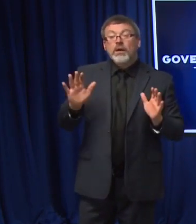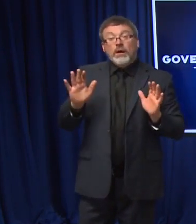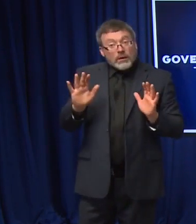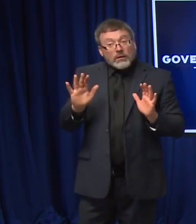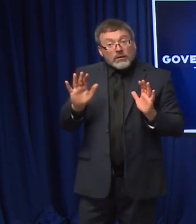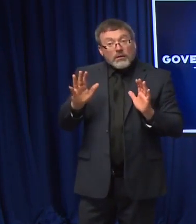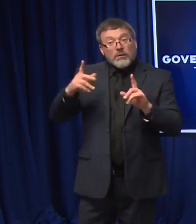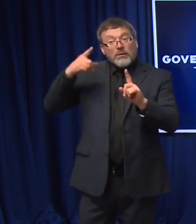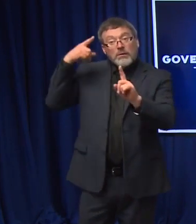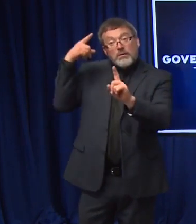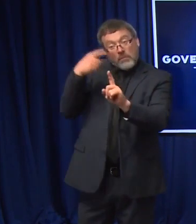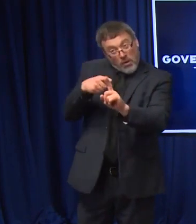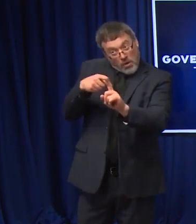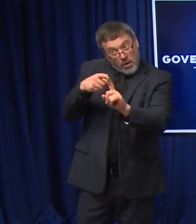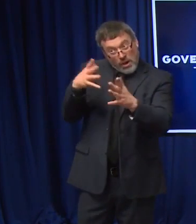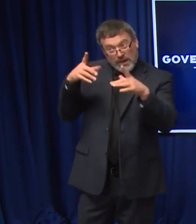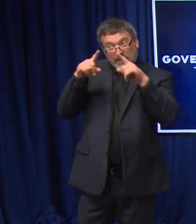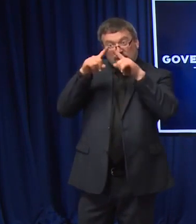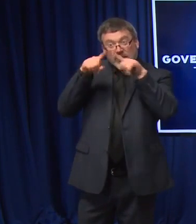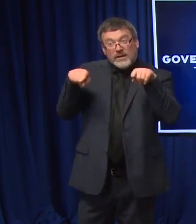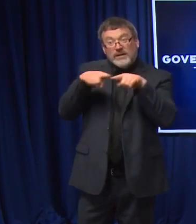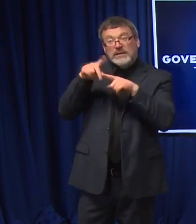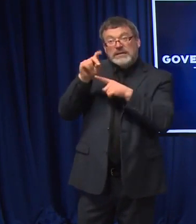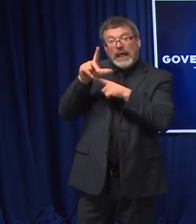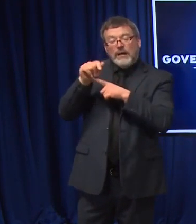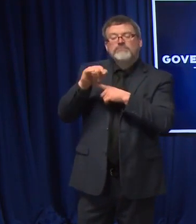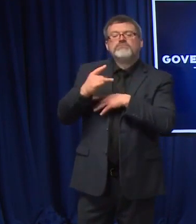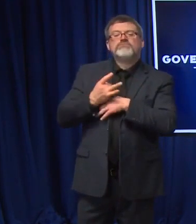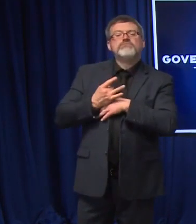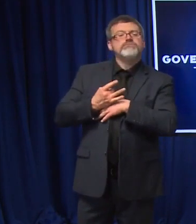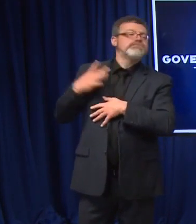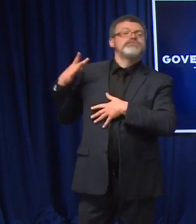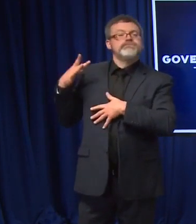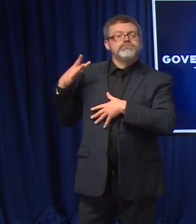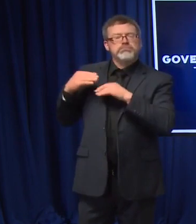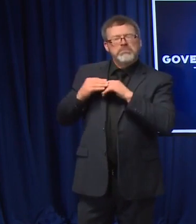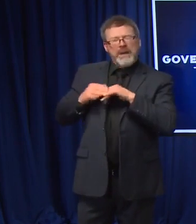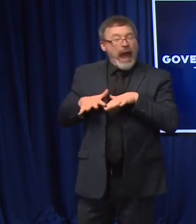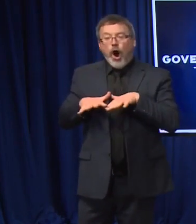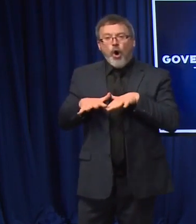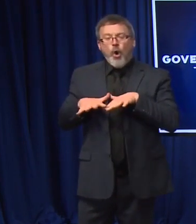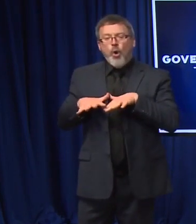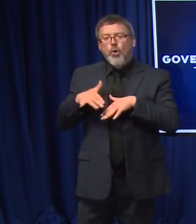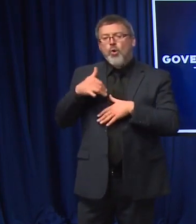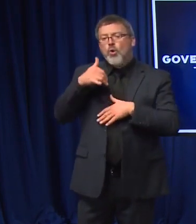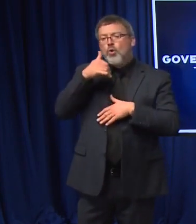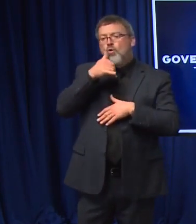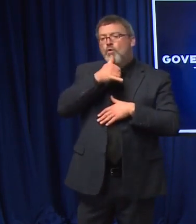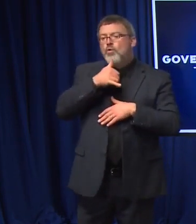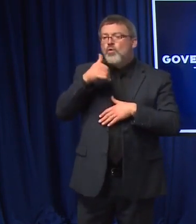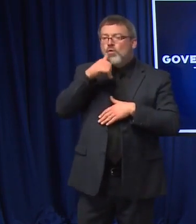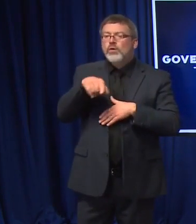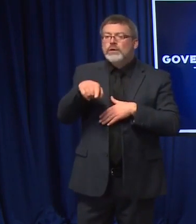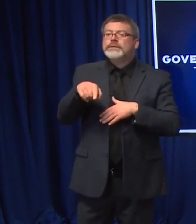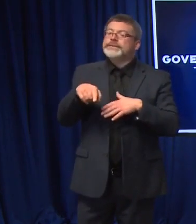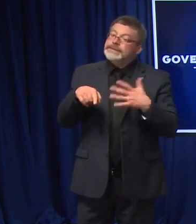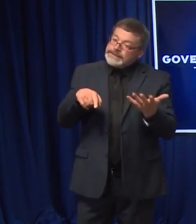you know, significantly more infectious or easily transmitted person to person. And so, you know, we want people to be able to